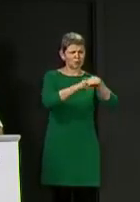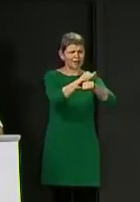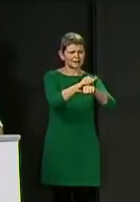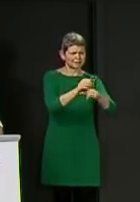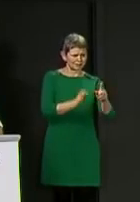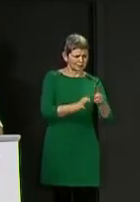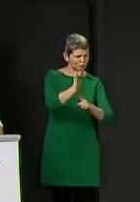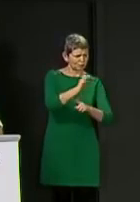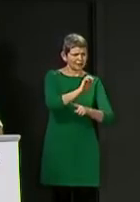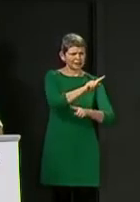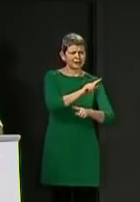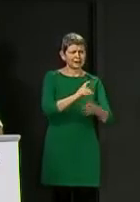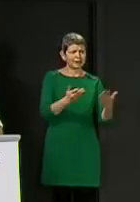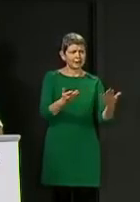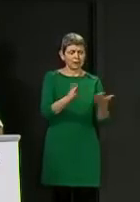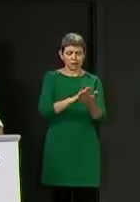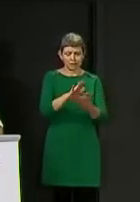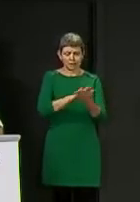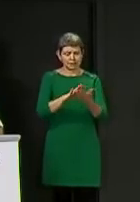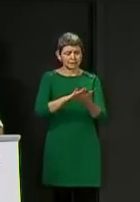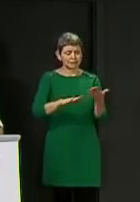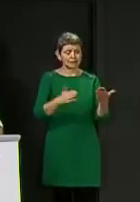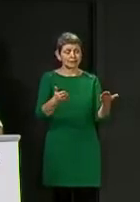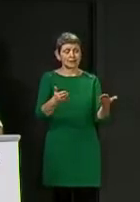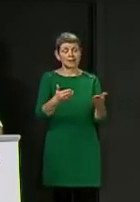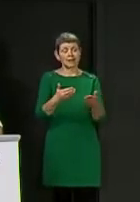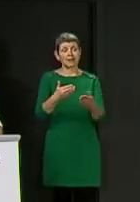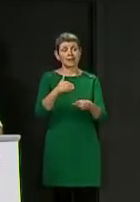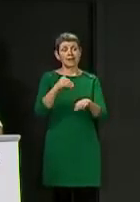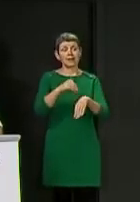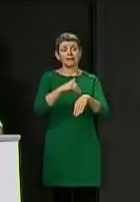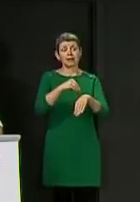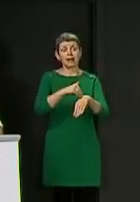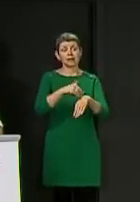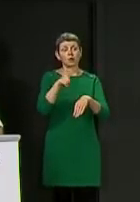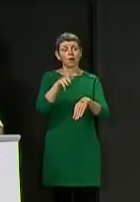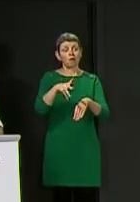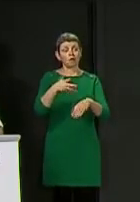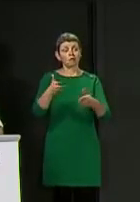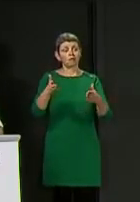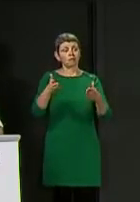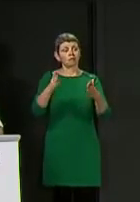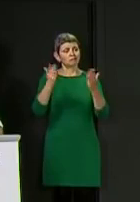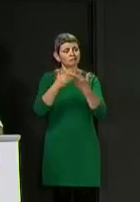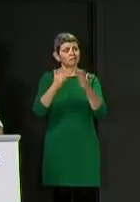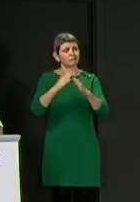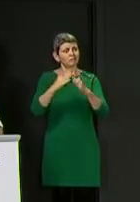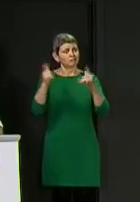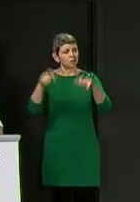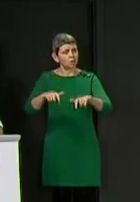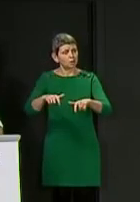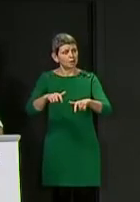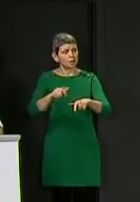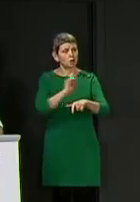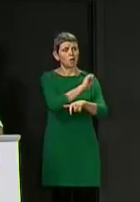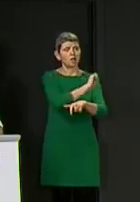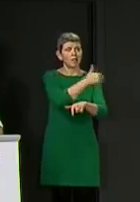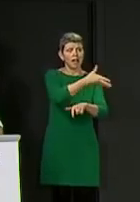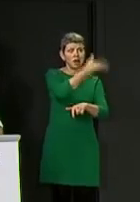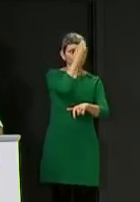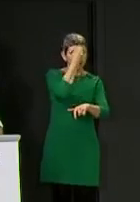of this information, we will never know what the impact of the shutdown has been on children's learning. I'd like your view on that and also,